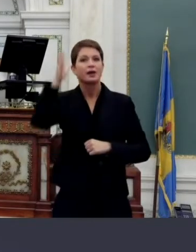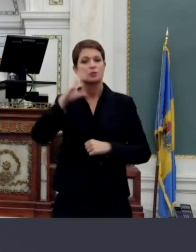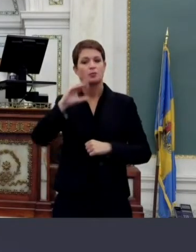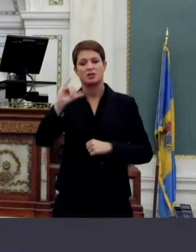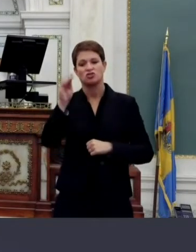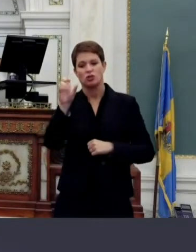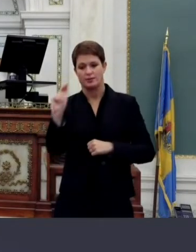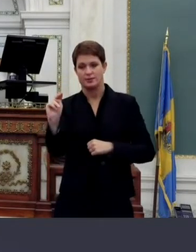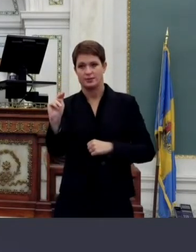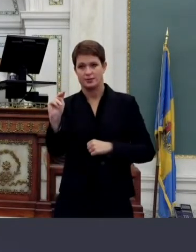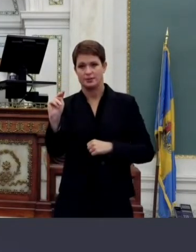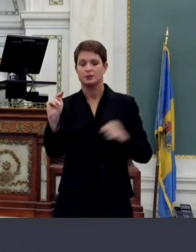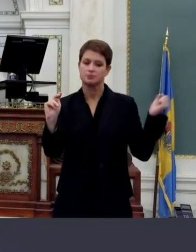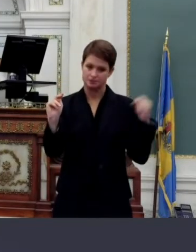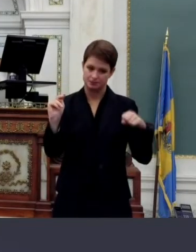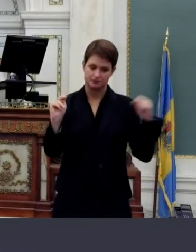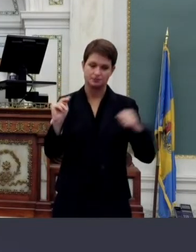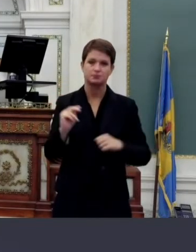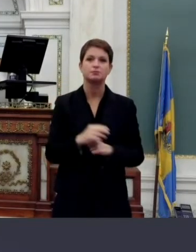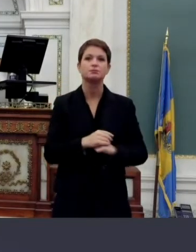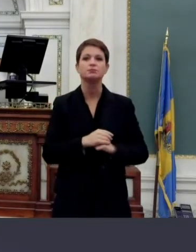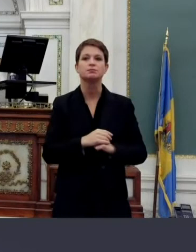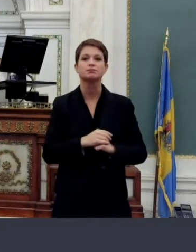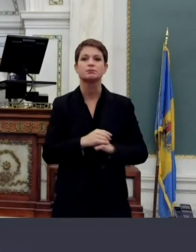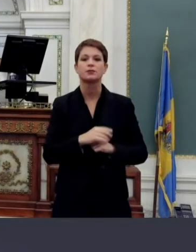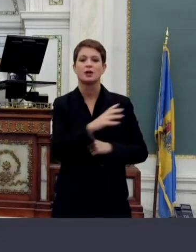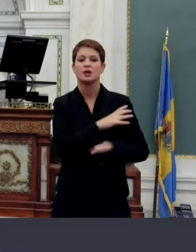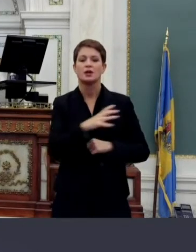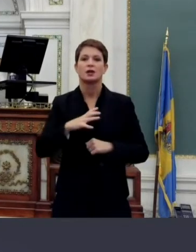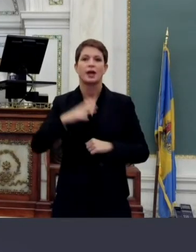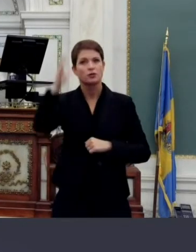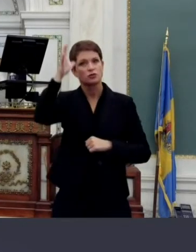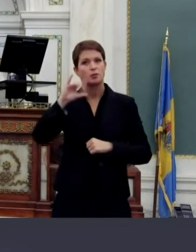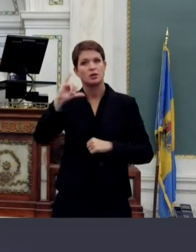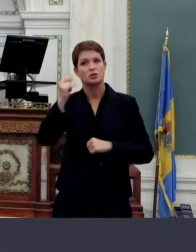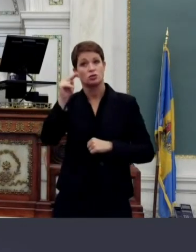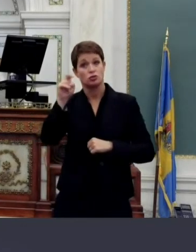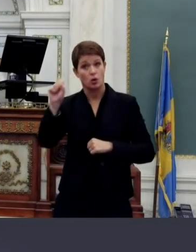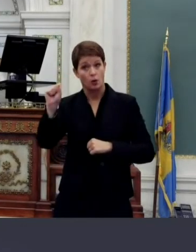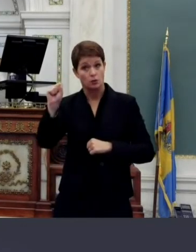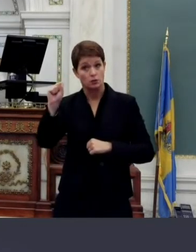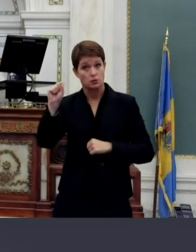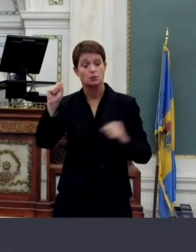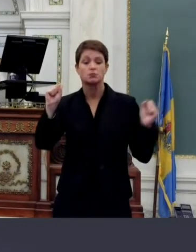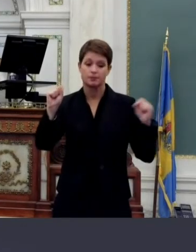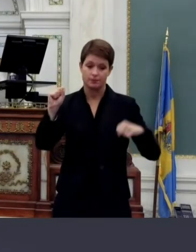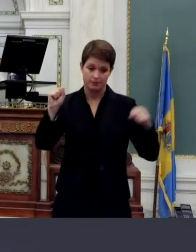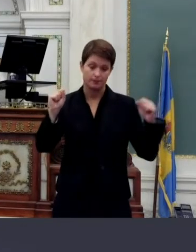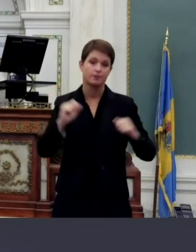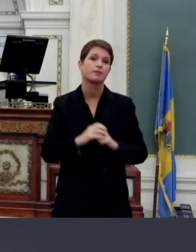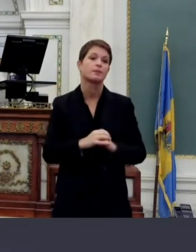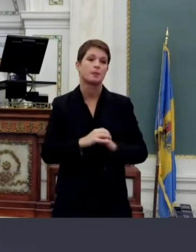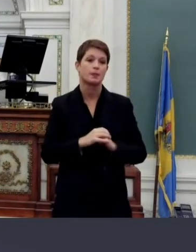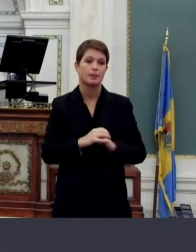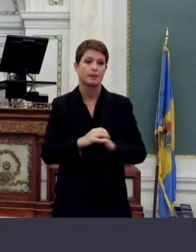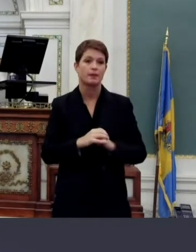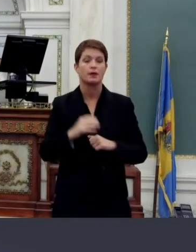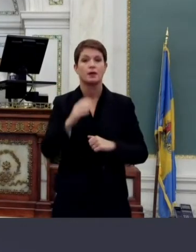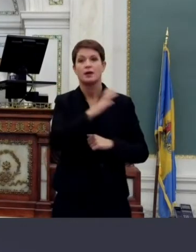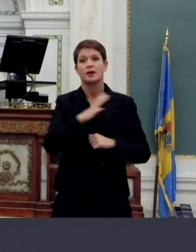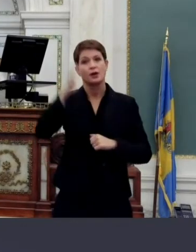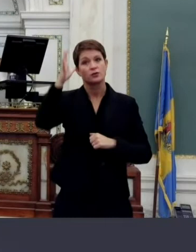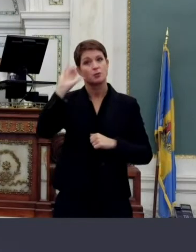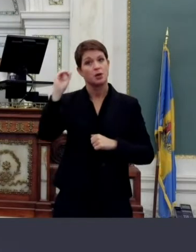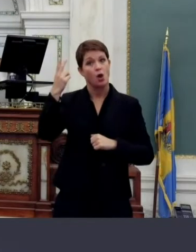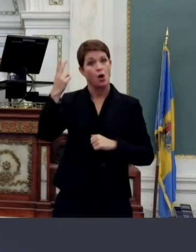aye councilwoman johnson aye councilman councilman o